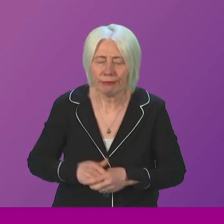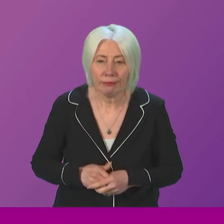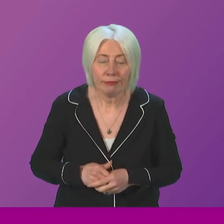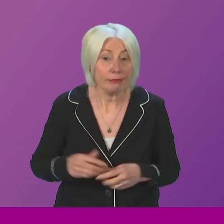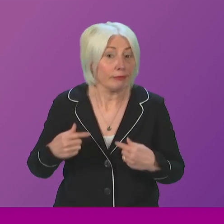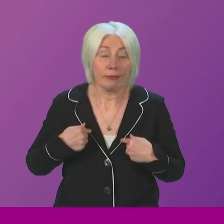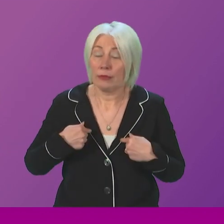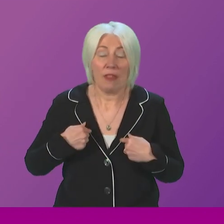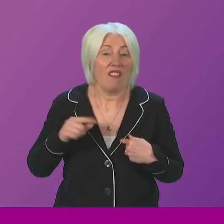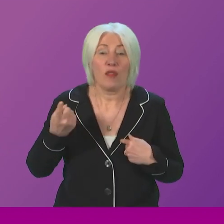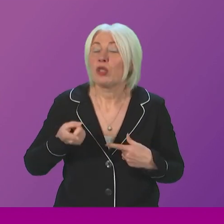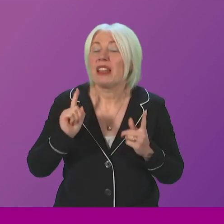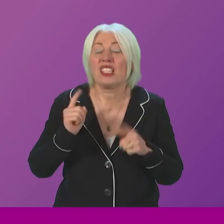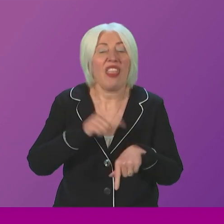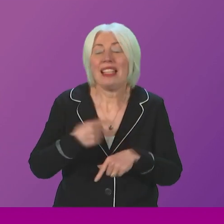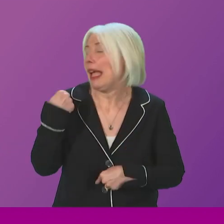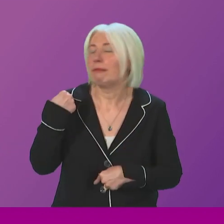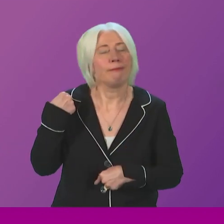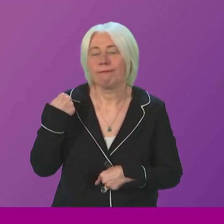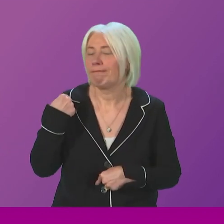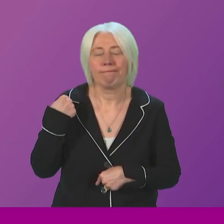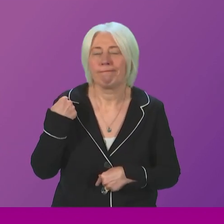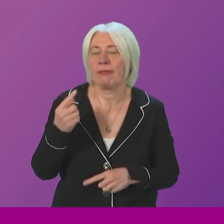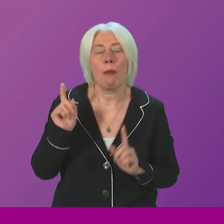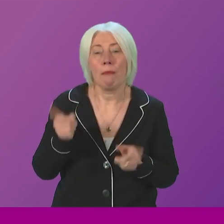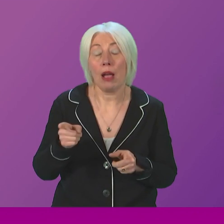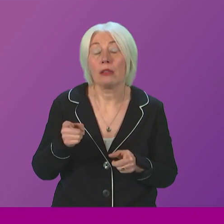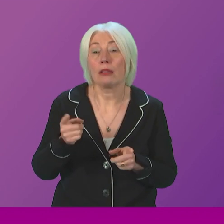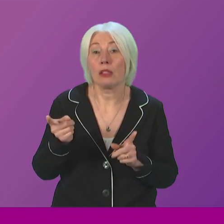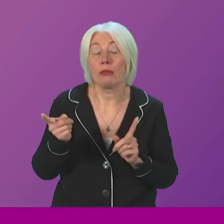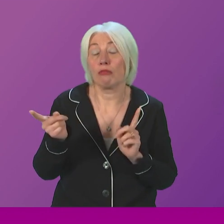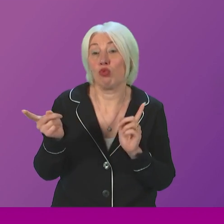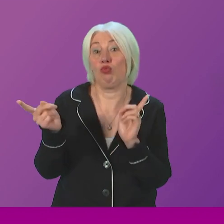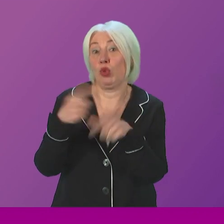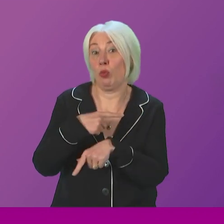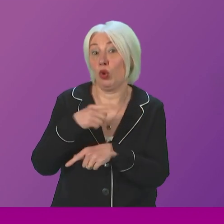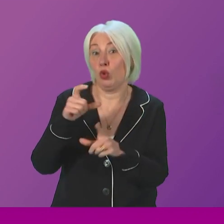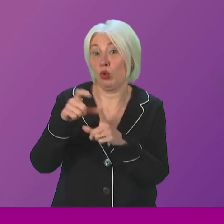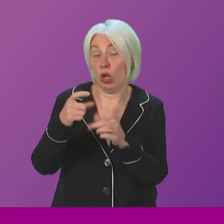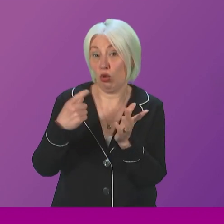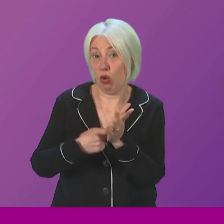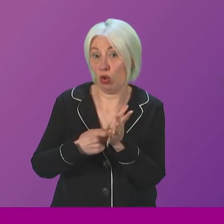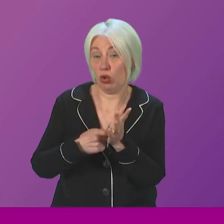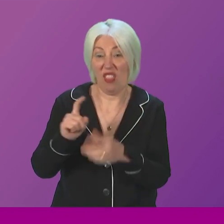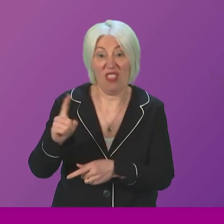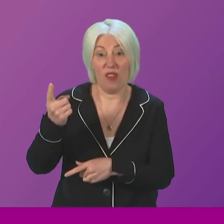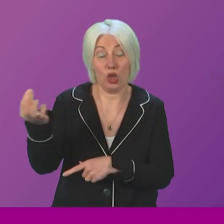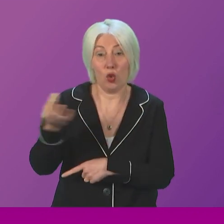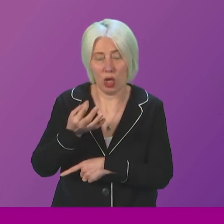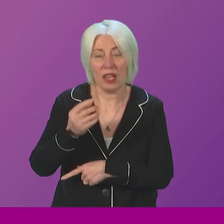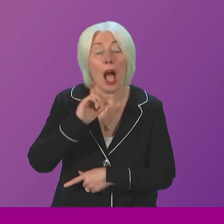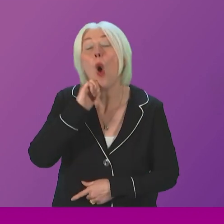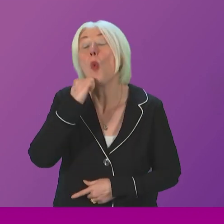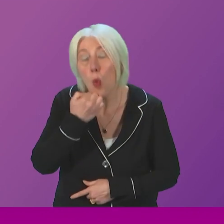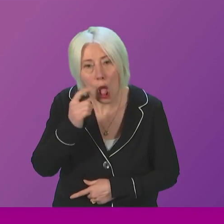course, I wasn't First Minister at the time. I will, as I said in my response, in response to Douglas Ross's first question, I will look at